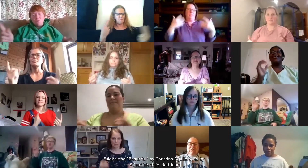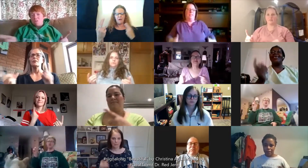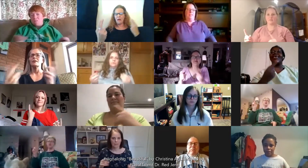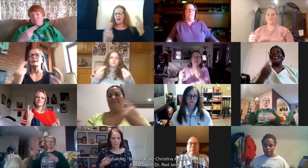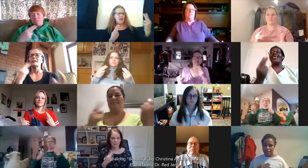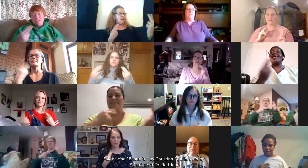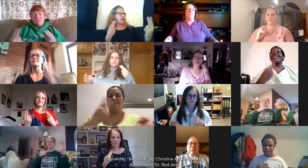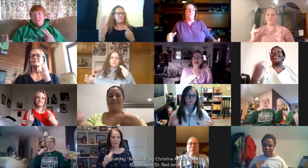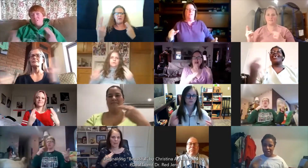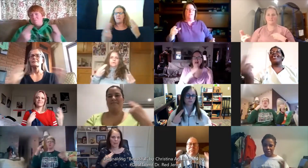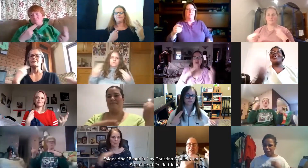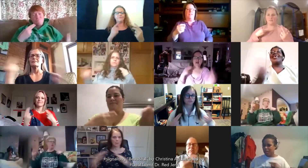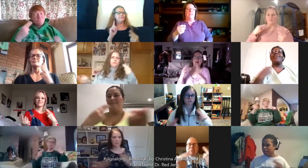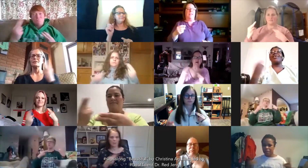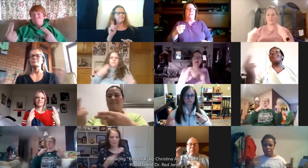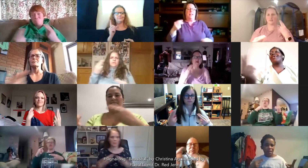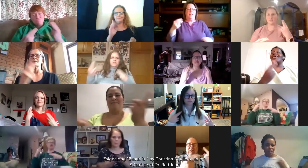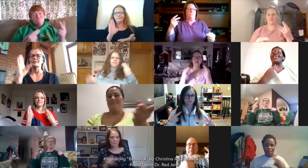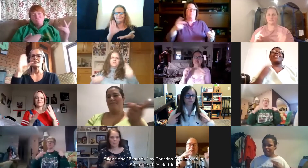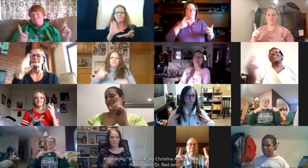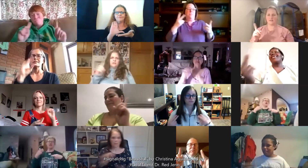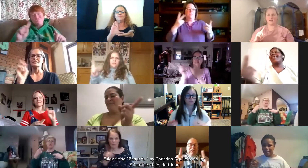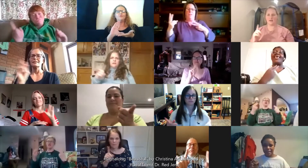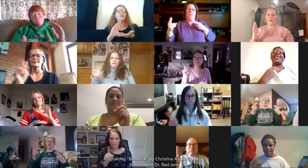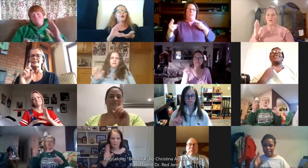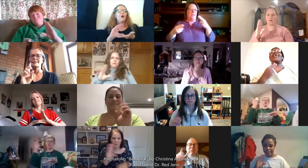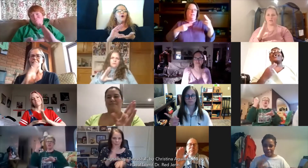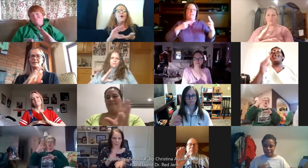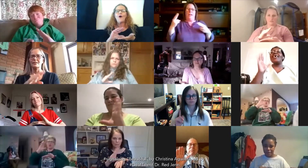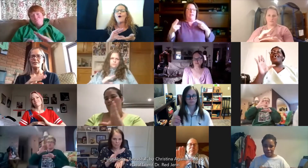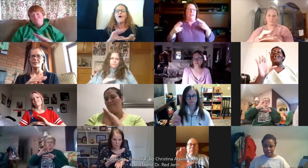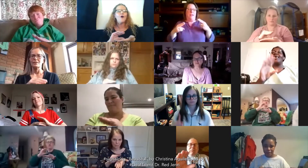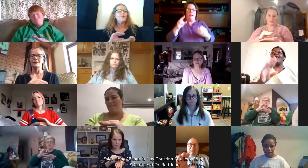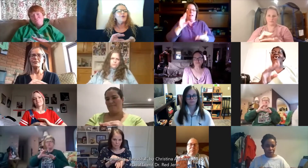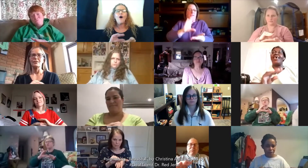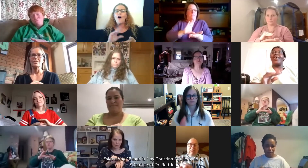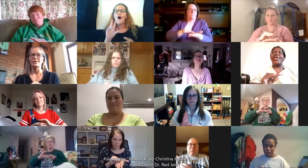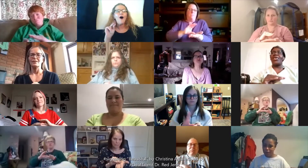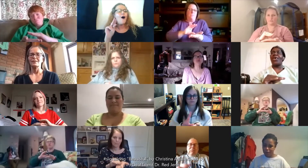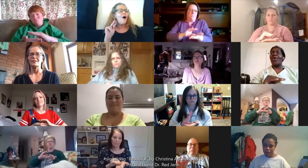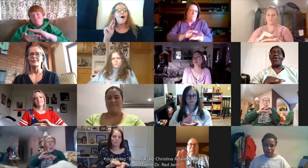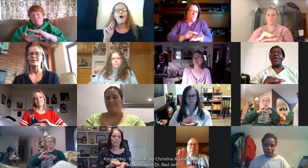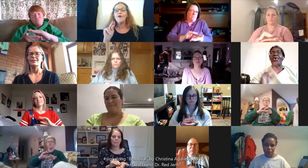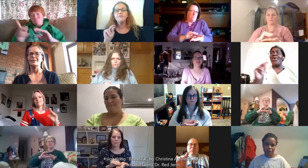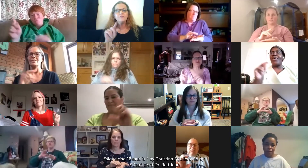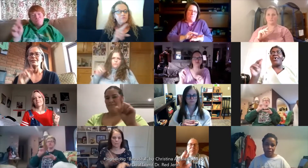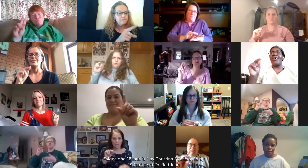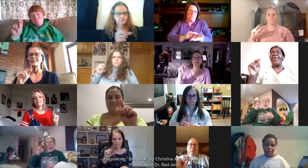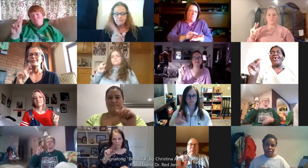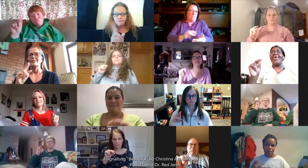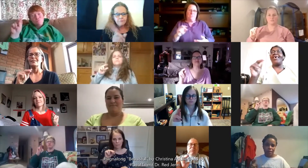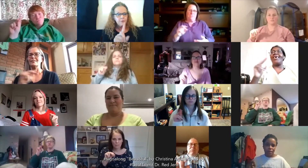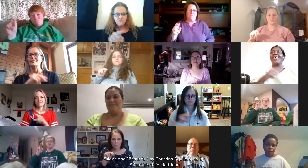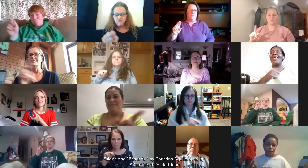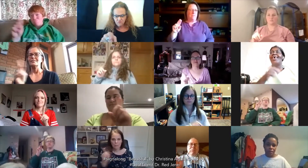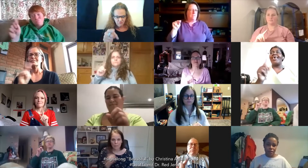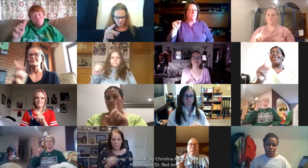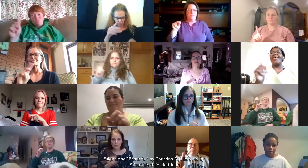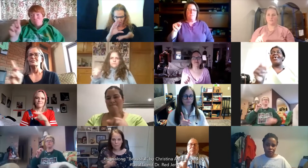can't bring me down, oh, no, so don't you bring me